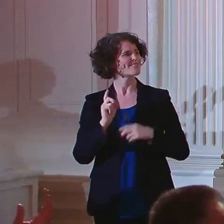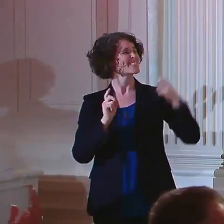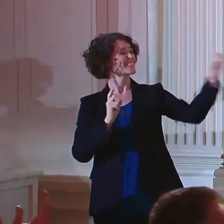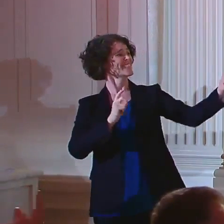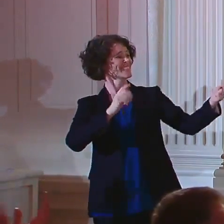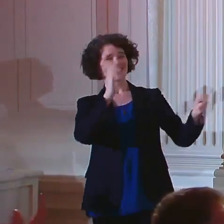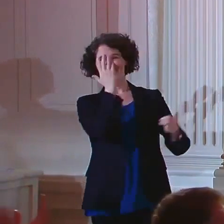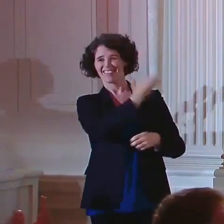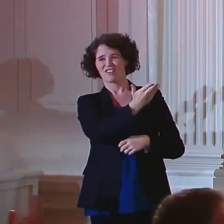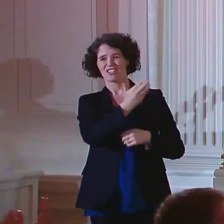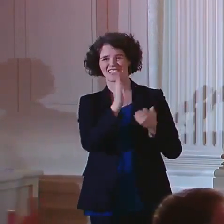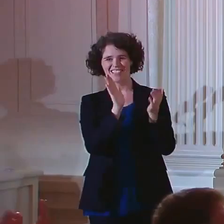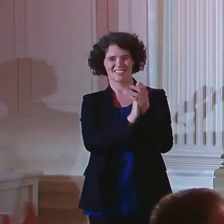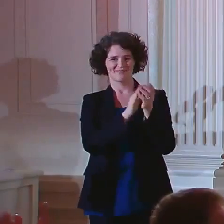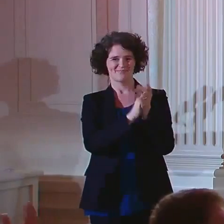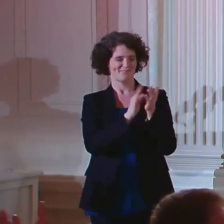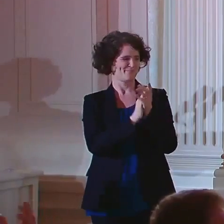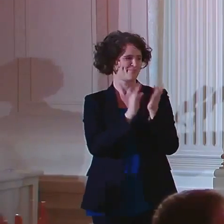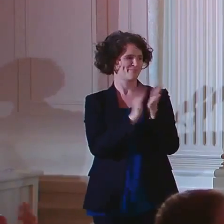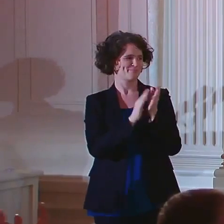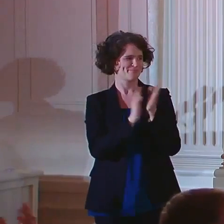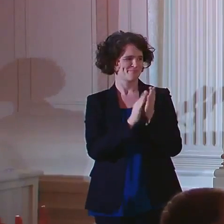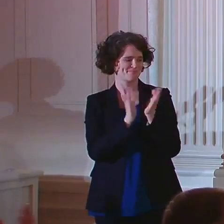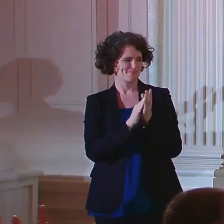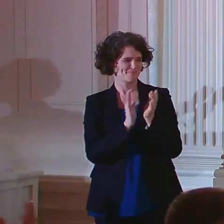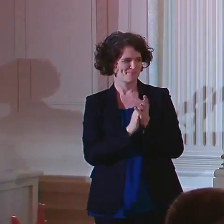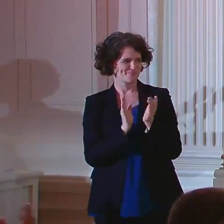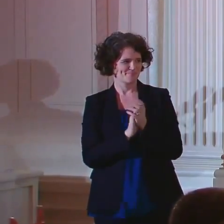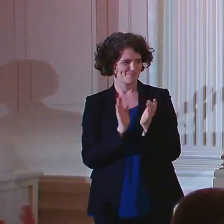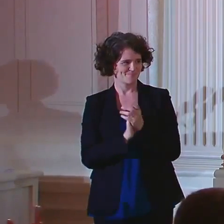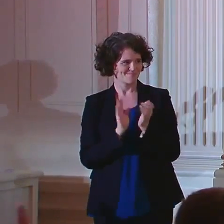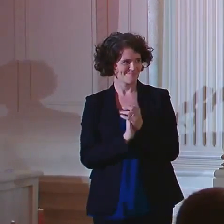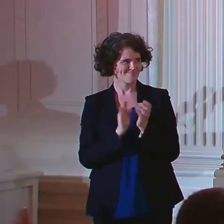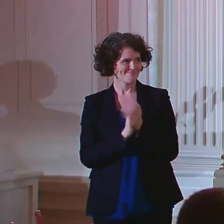There he is. Thank you, Dustin. I'm proud of you.